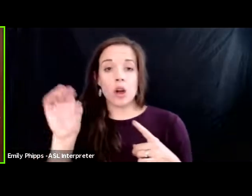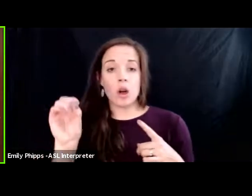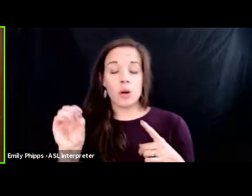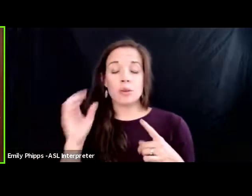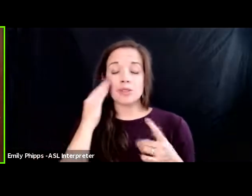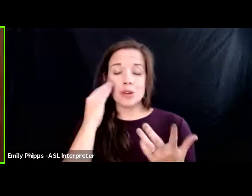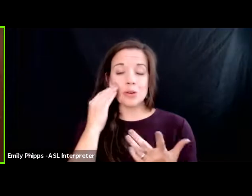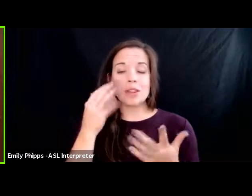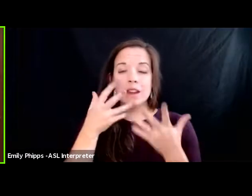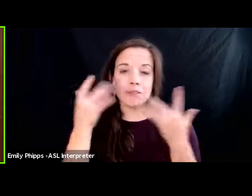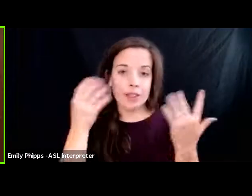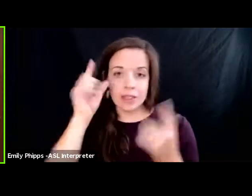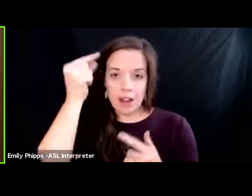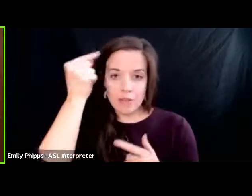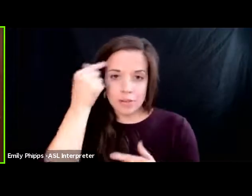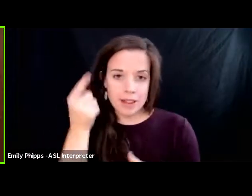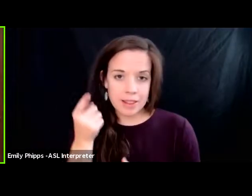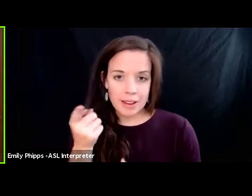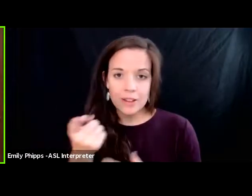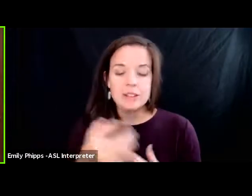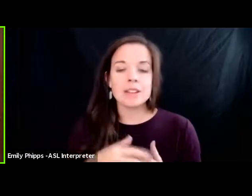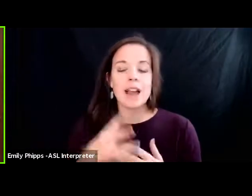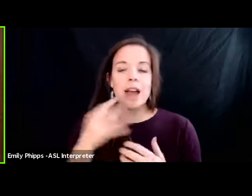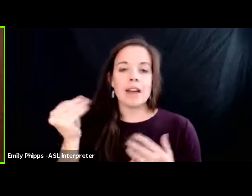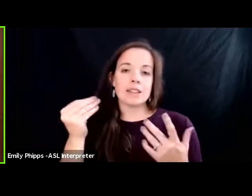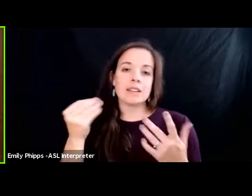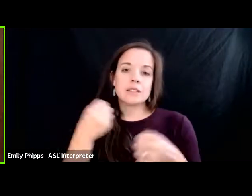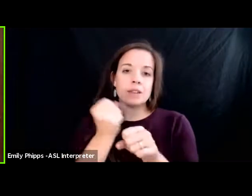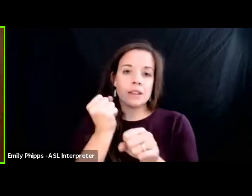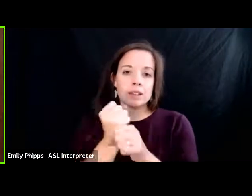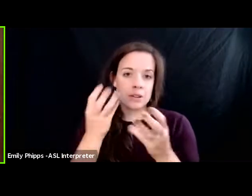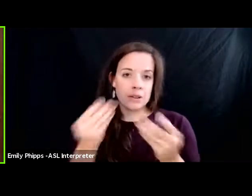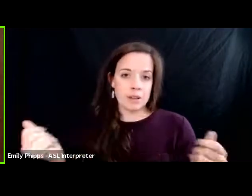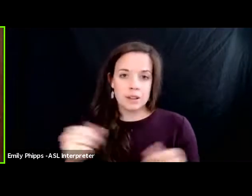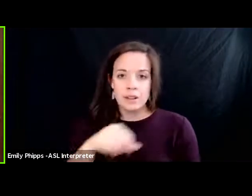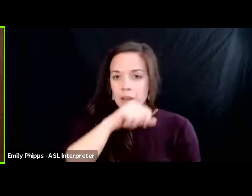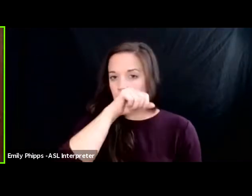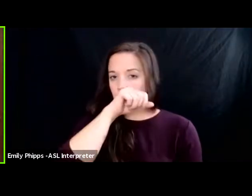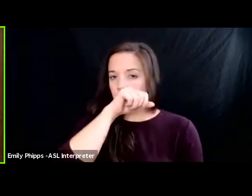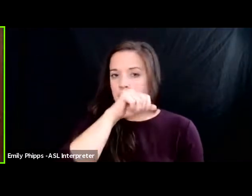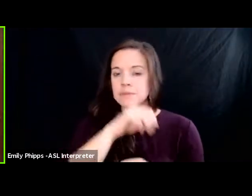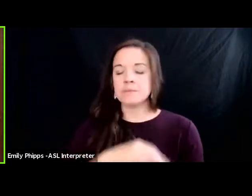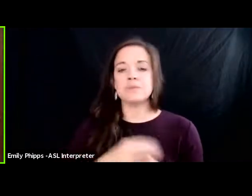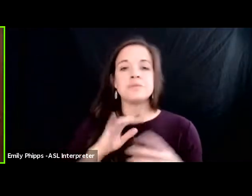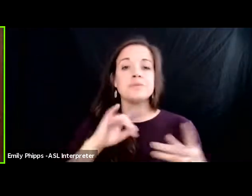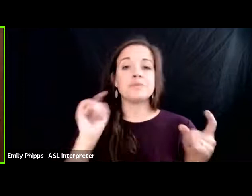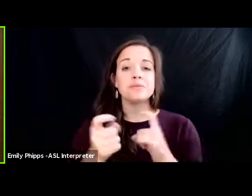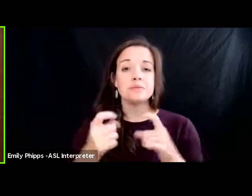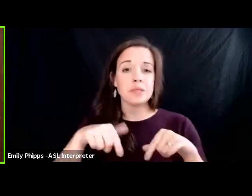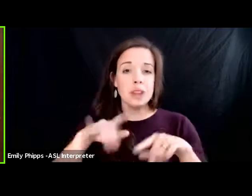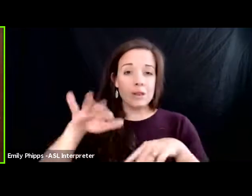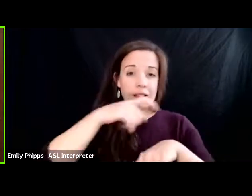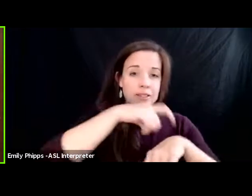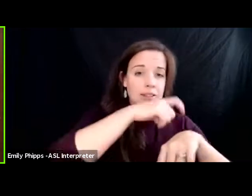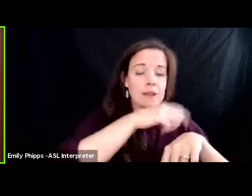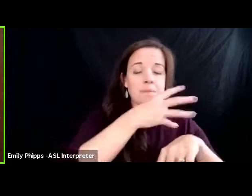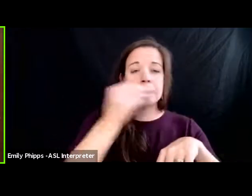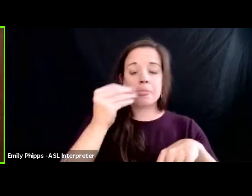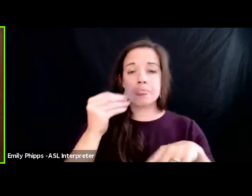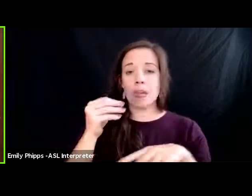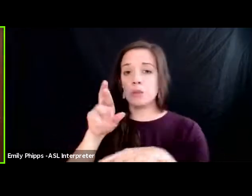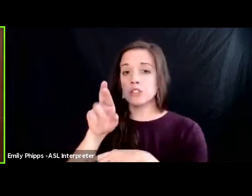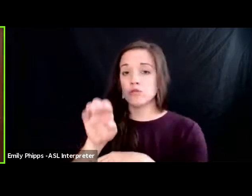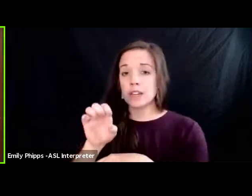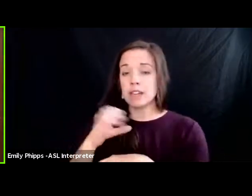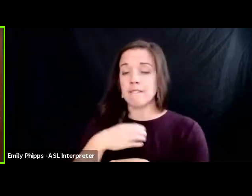friendly government there and they could essentially make it go away but what changed between that time and when the case was refiled in ecuador is that